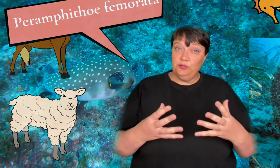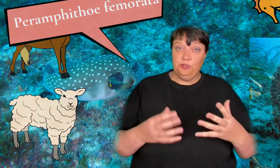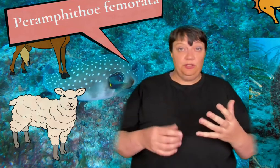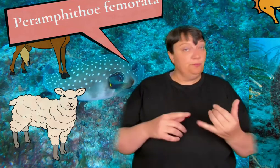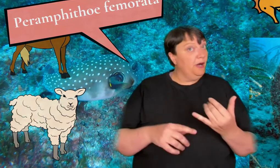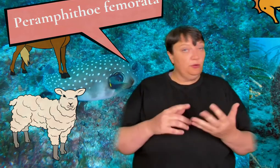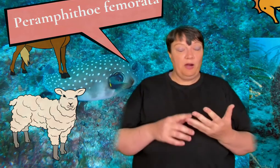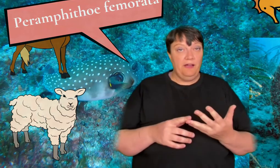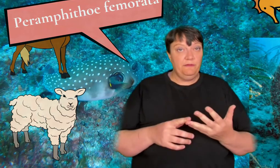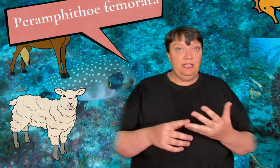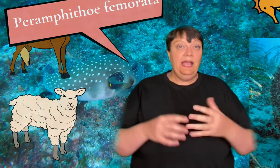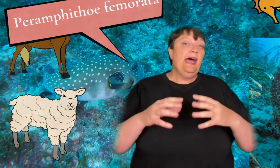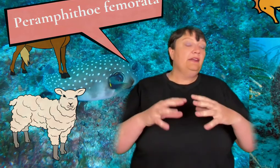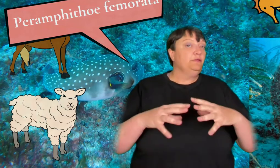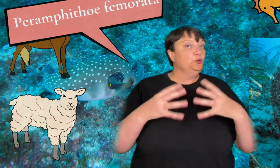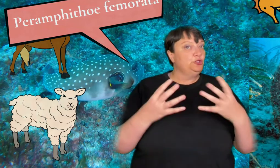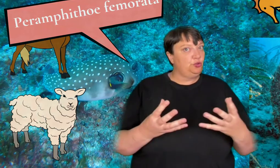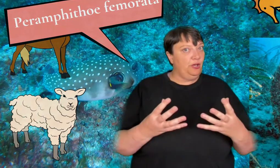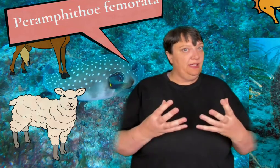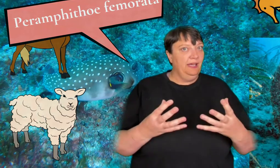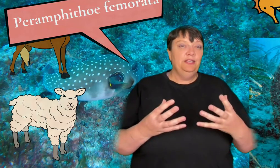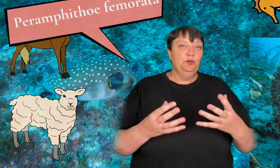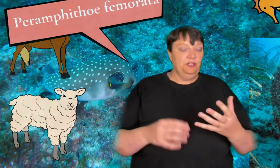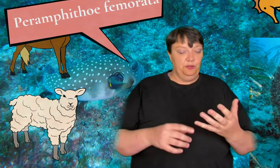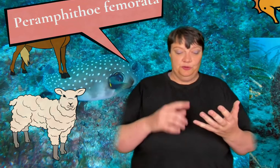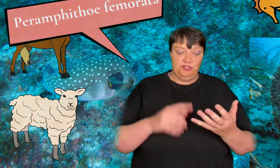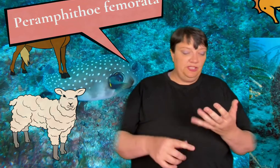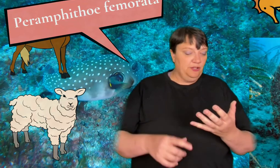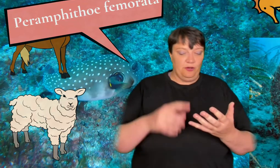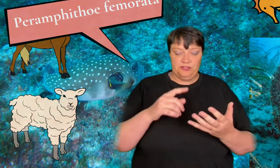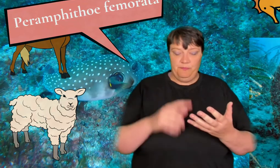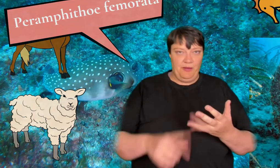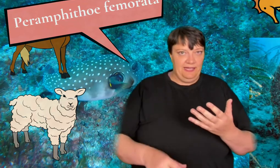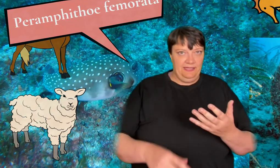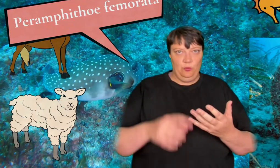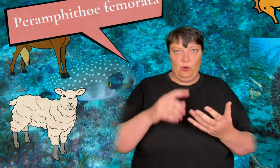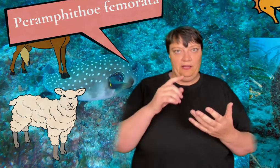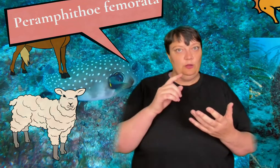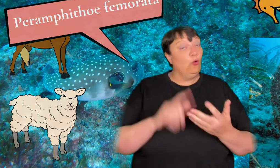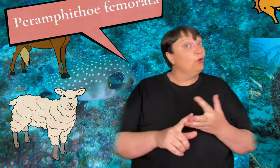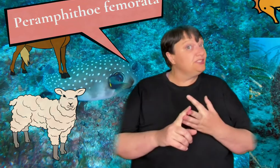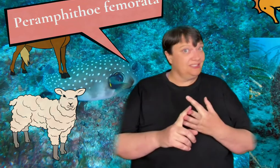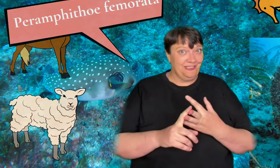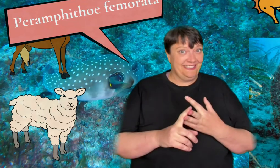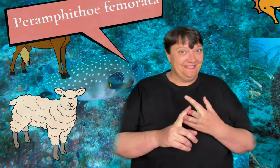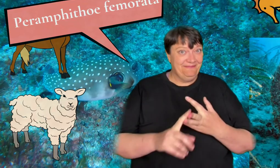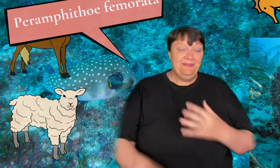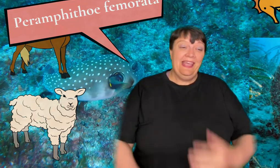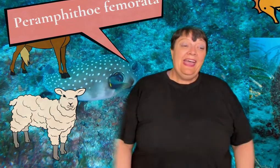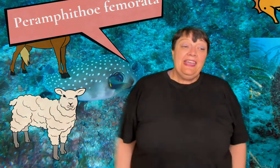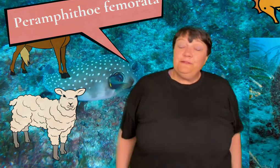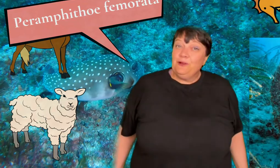handle you can use bone or ivory and for your string you can use seagrass, baleen, whale or silk.